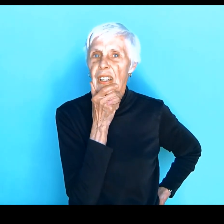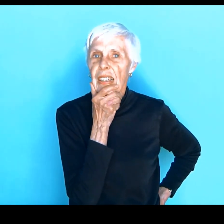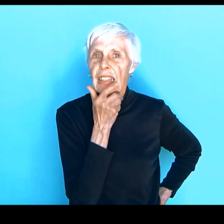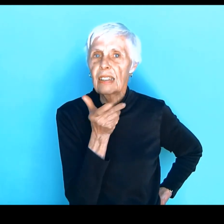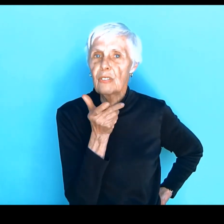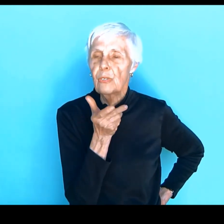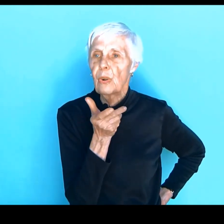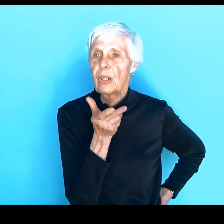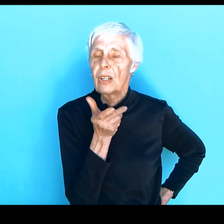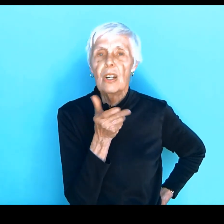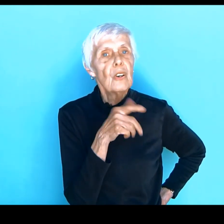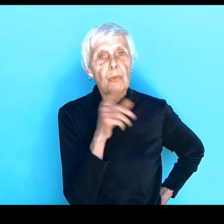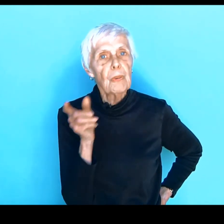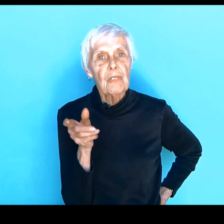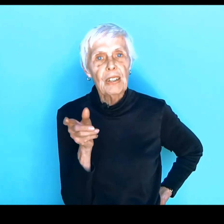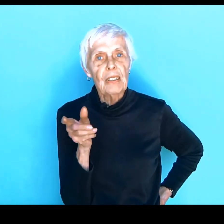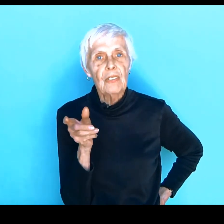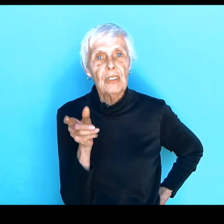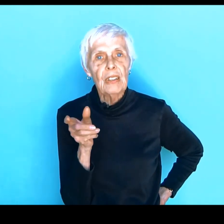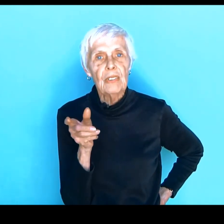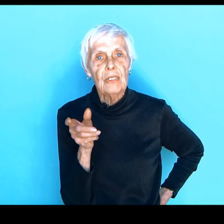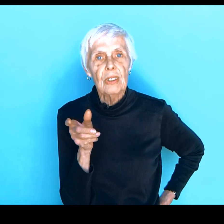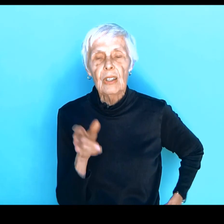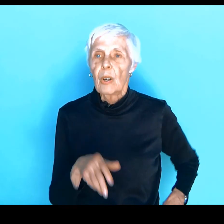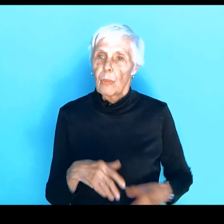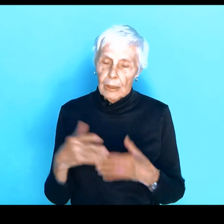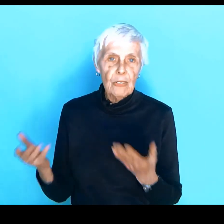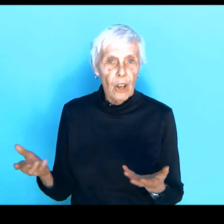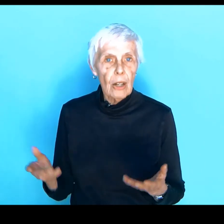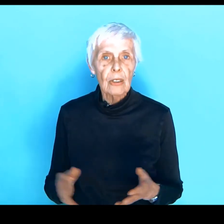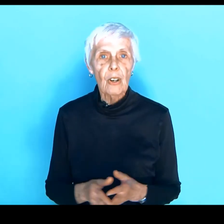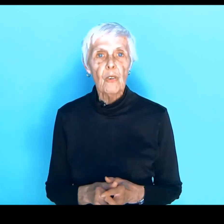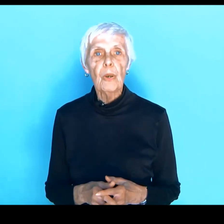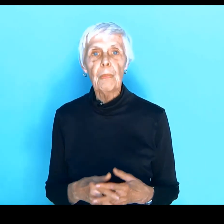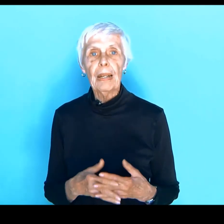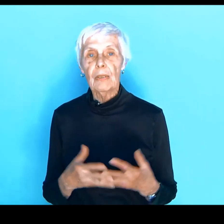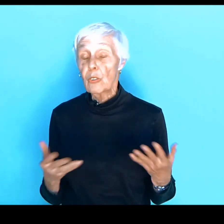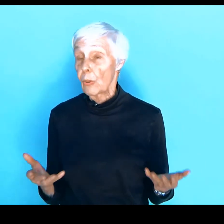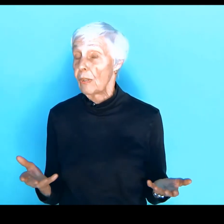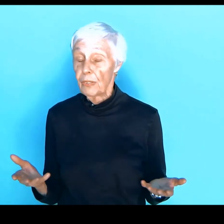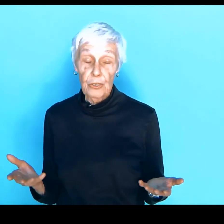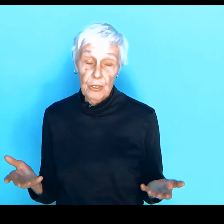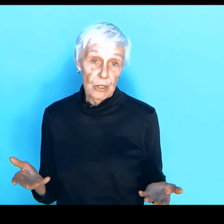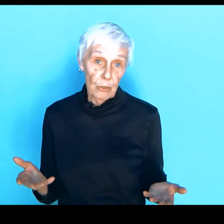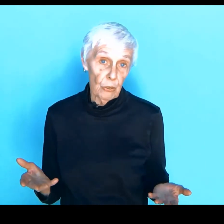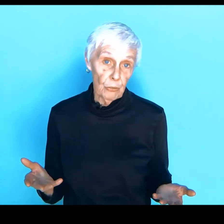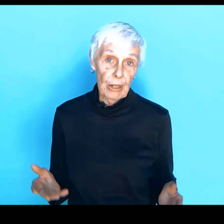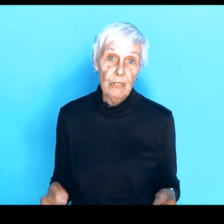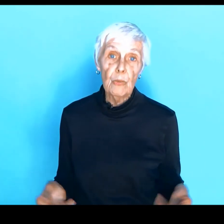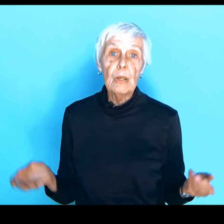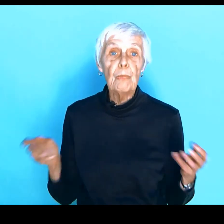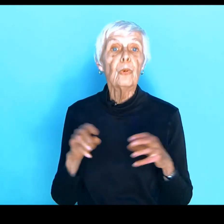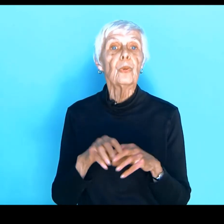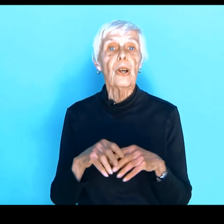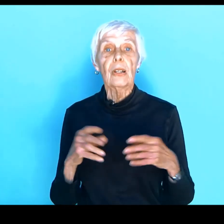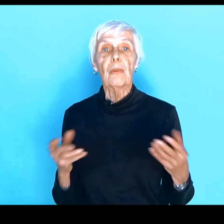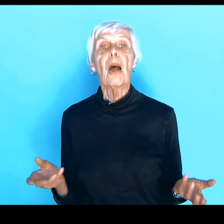thing like this for, for preventing disease? Well I talked it over with my other 12 and 13 year old friends, and we pooled all of